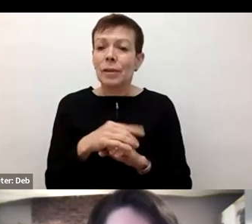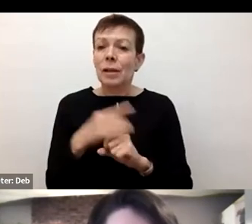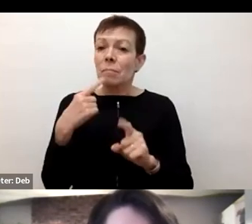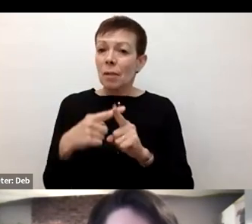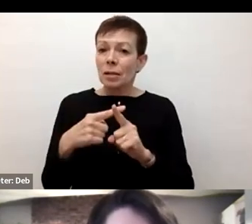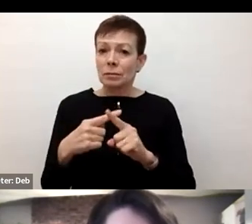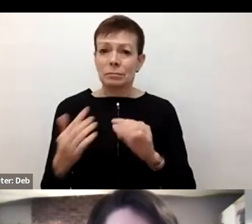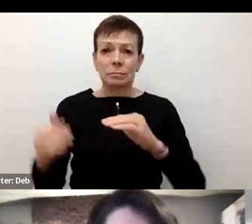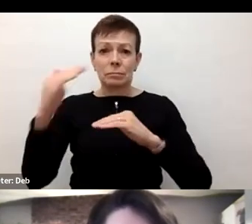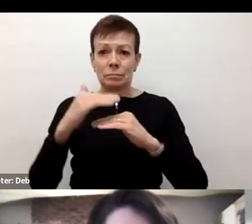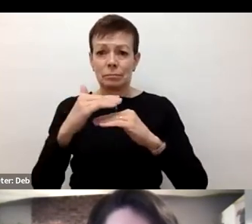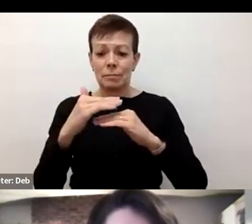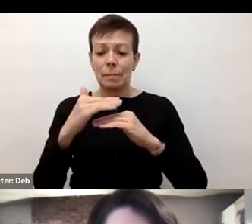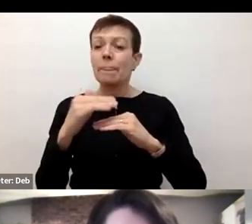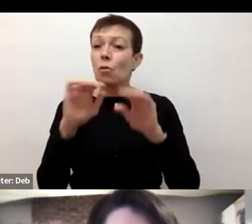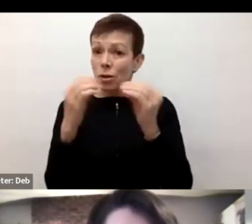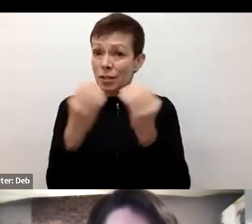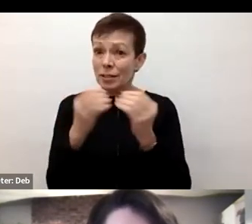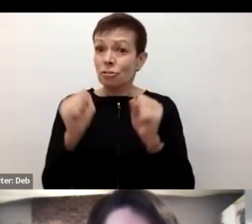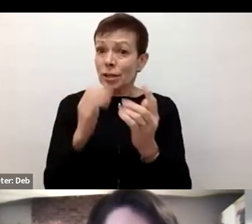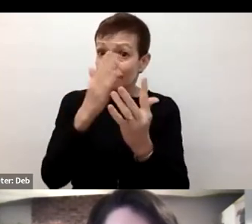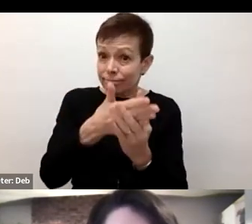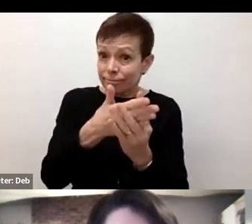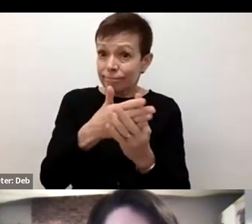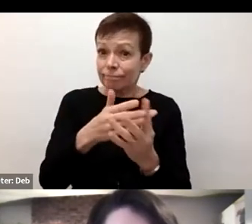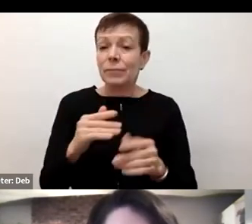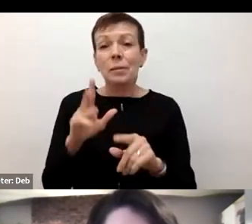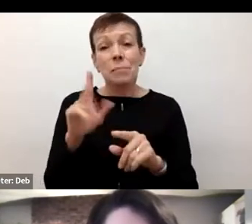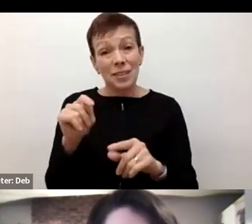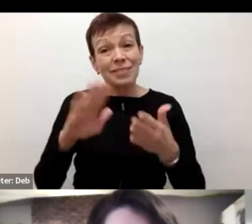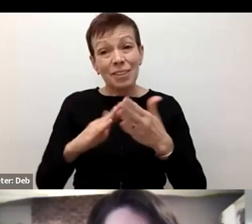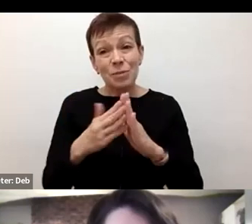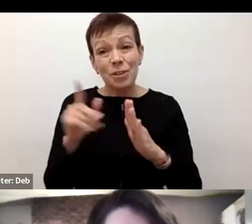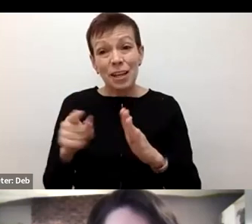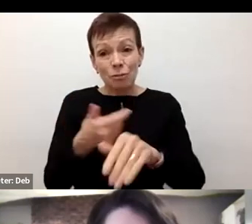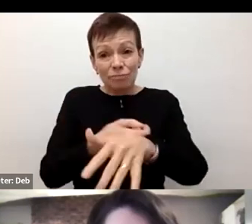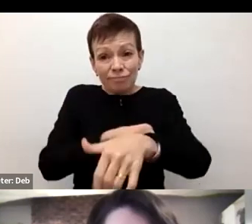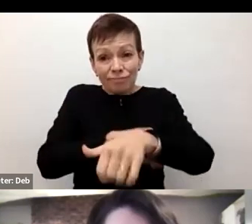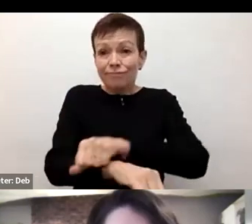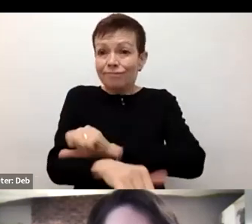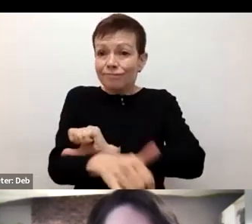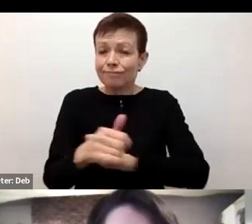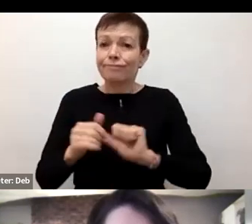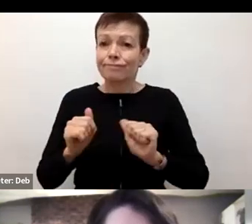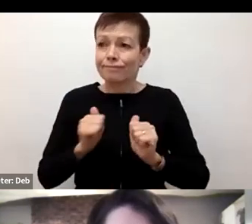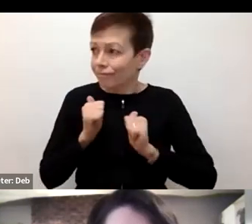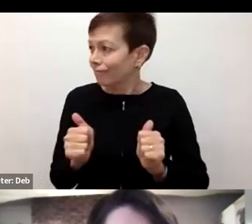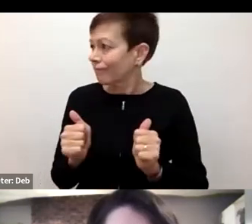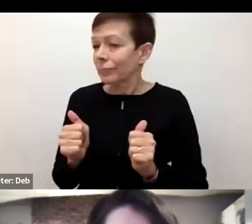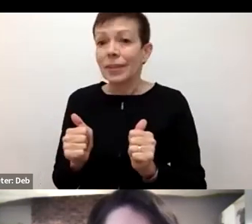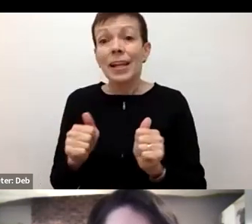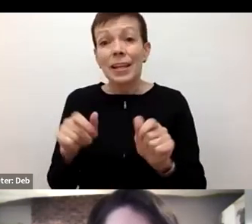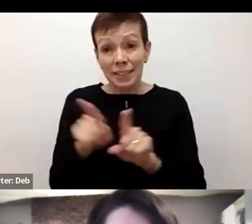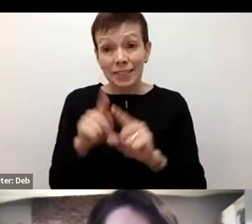which we can intervene. But it takes community stepping up and doing as Abraham, Rabbi